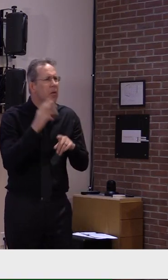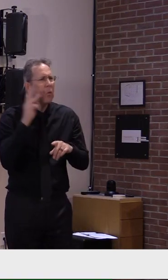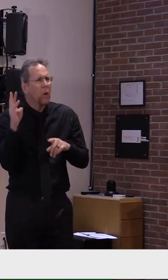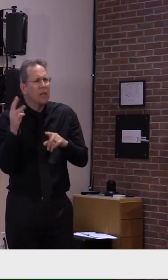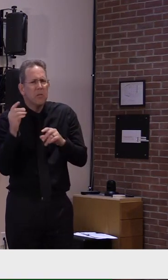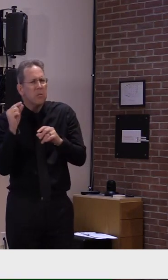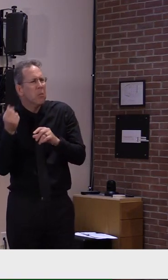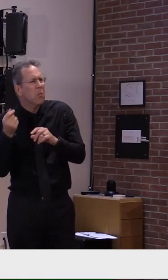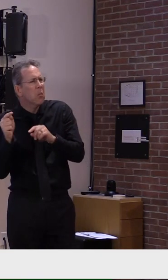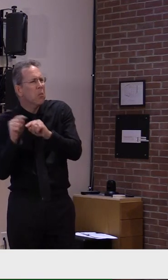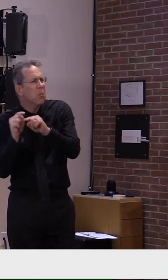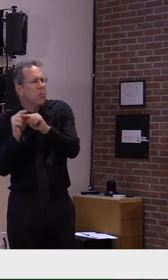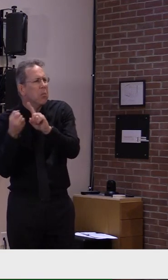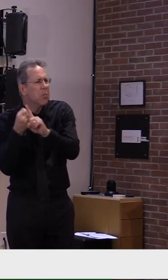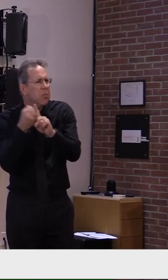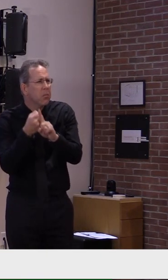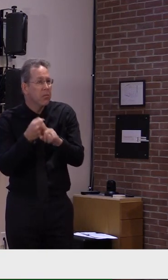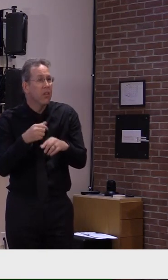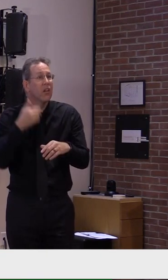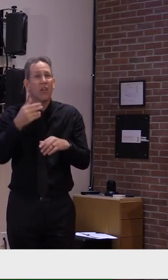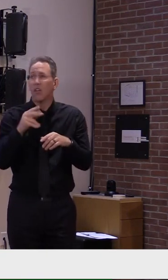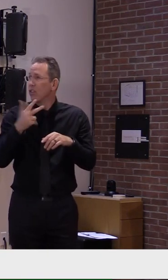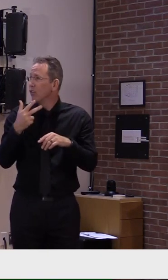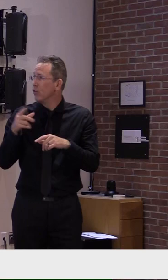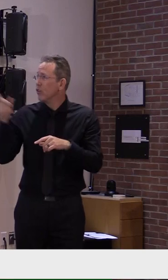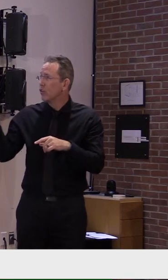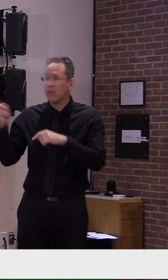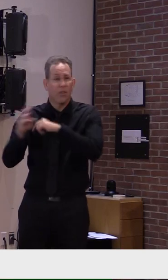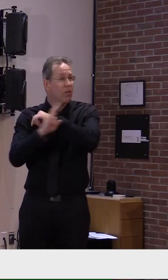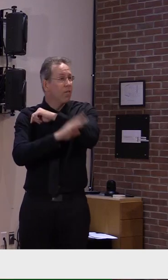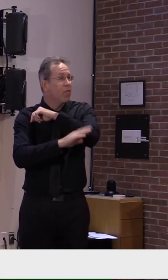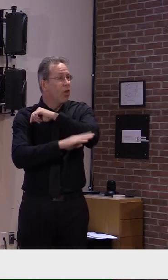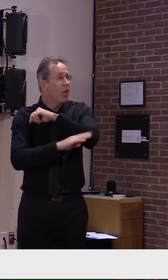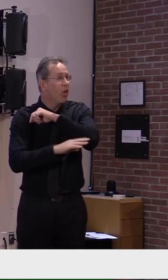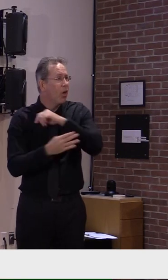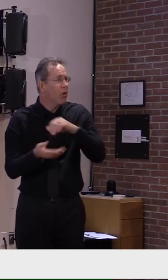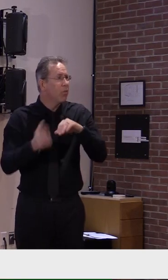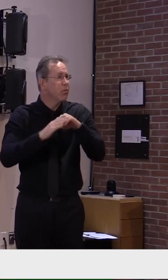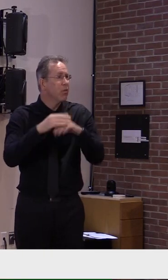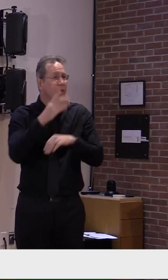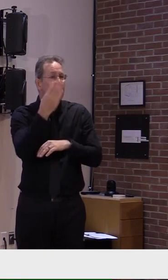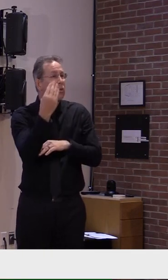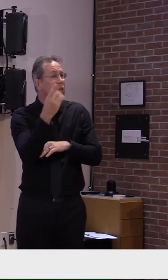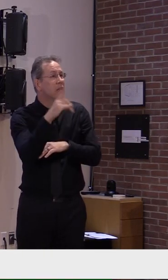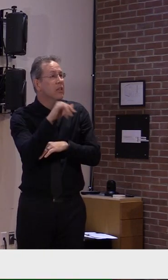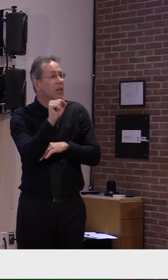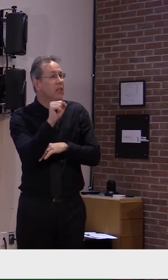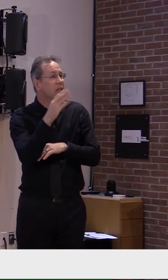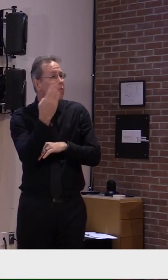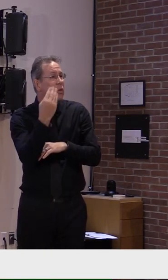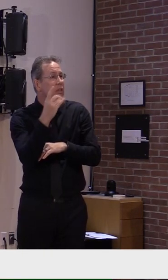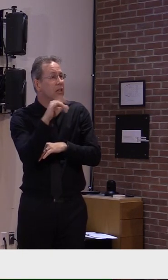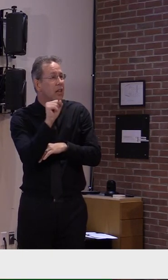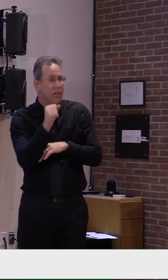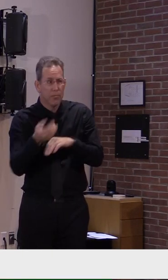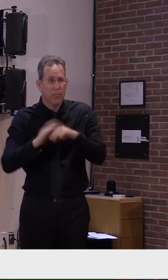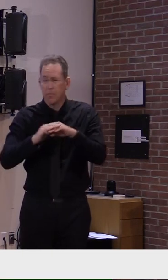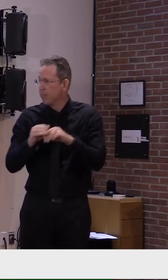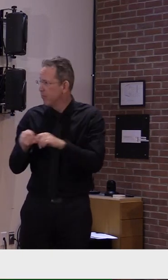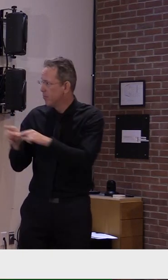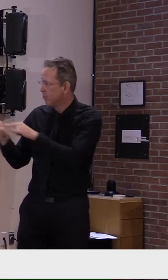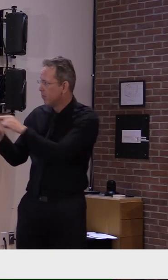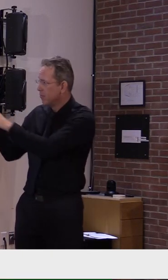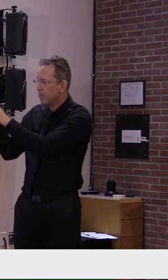go to the current peak, and this is the past 14 days, you'll see that it's just so broad, that it's across everywhere pretty much in the country.